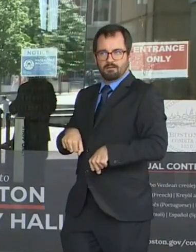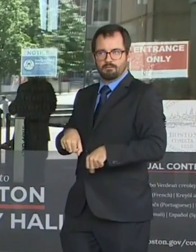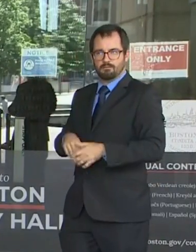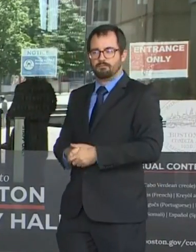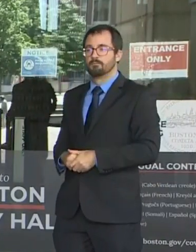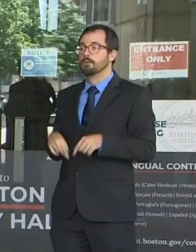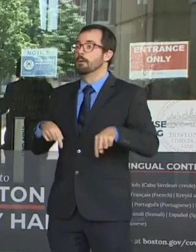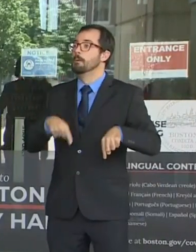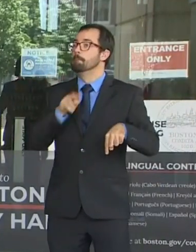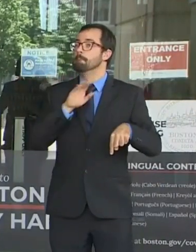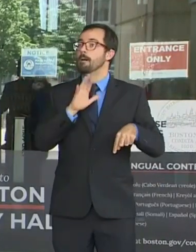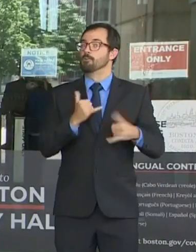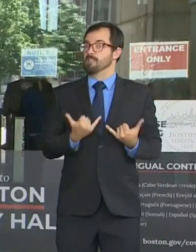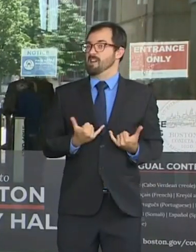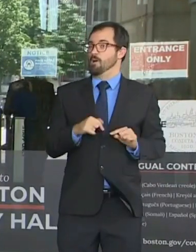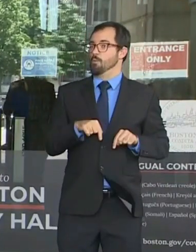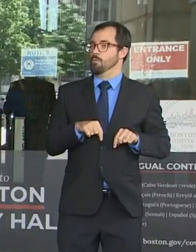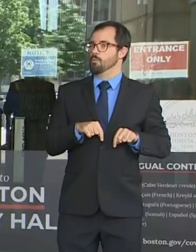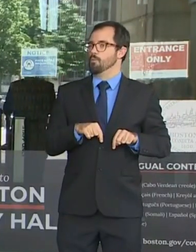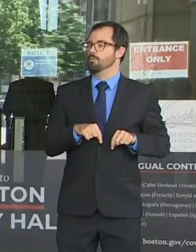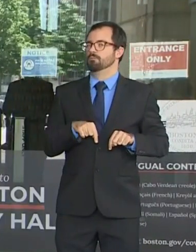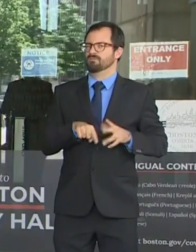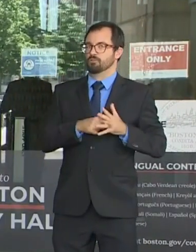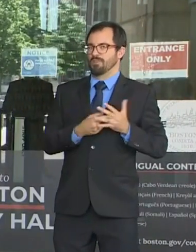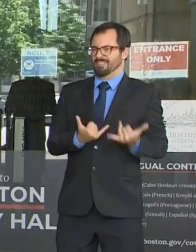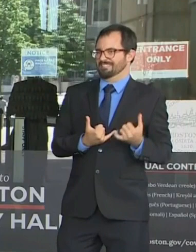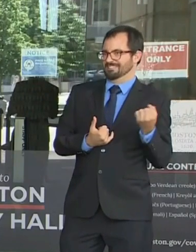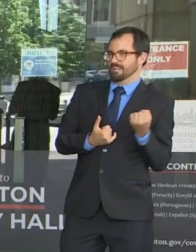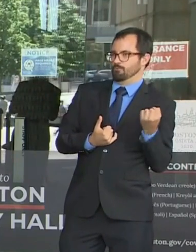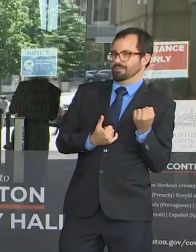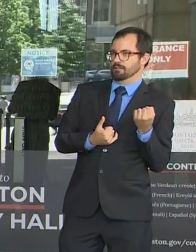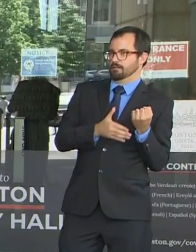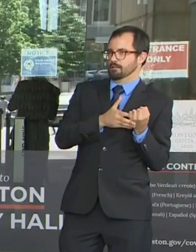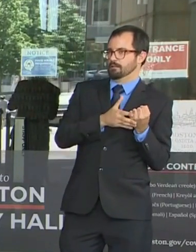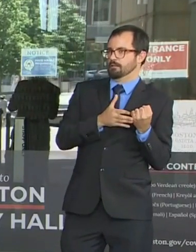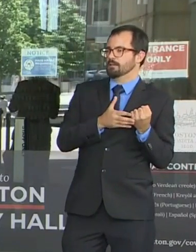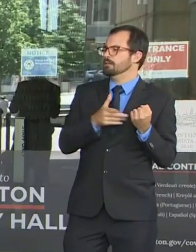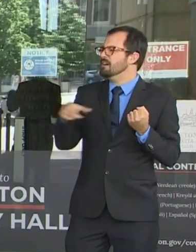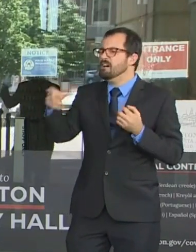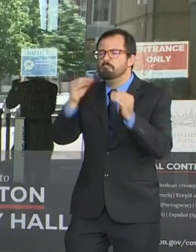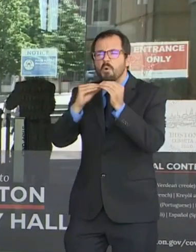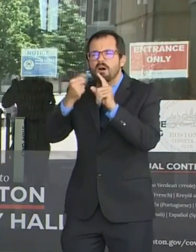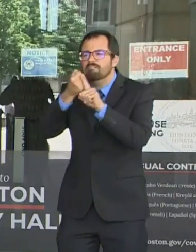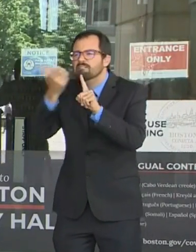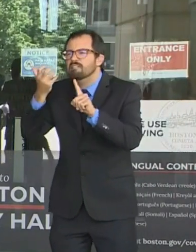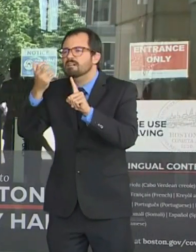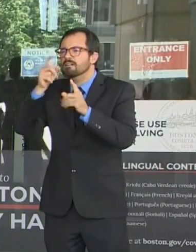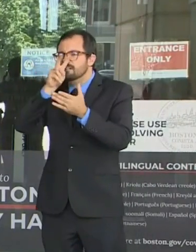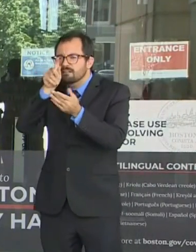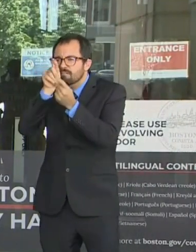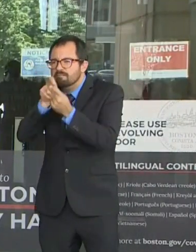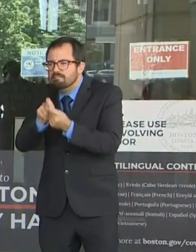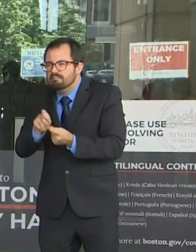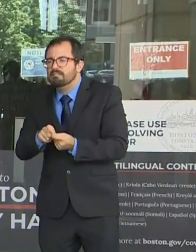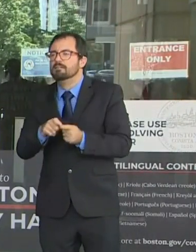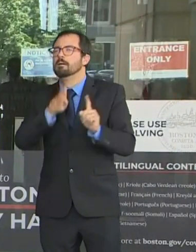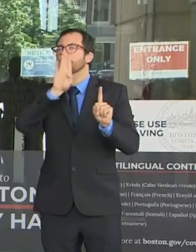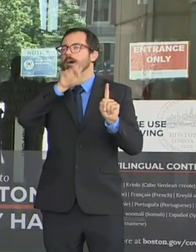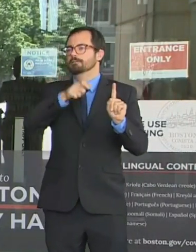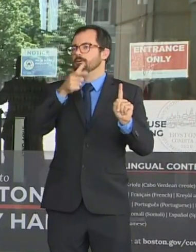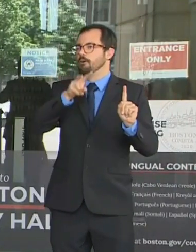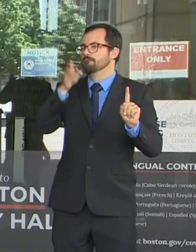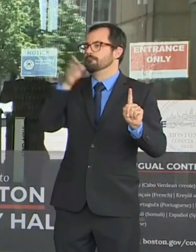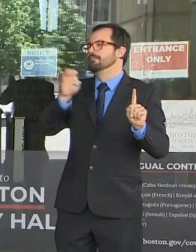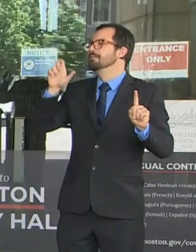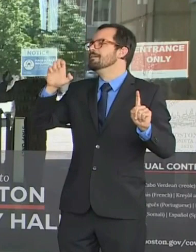including early vote locations, we're asking you to visit boston.gov slash elections, or you can call 311 and we'll connect you to the election department.